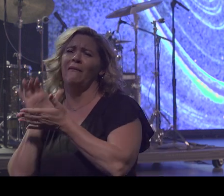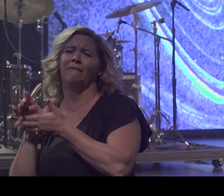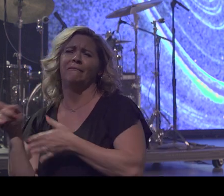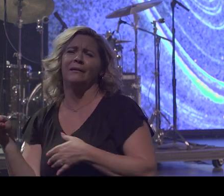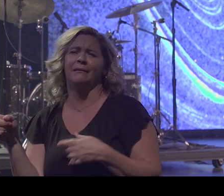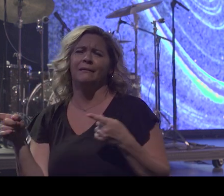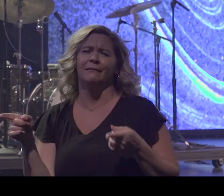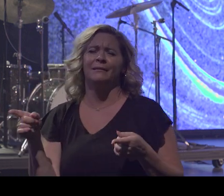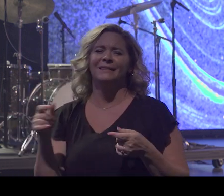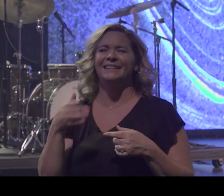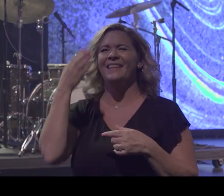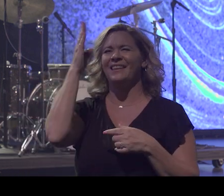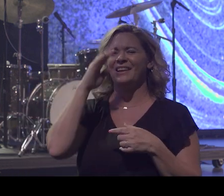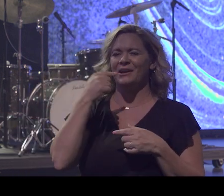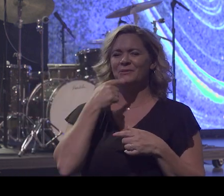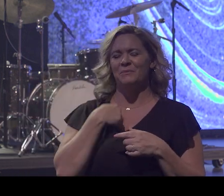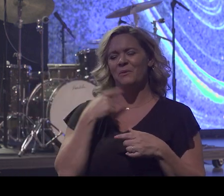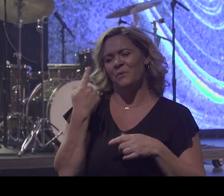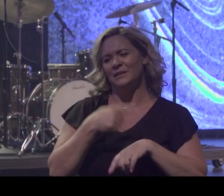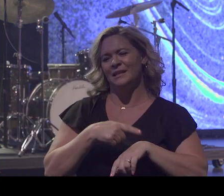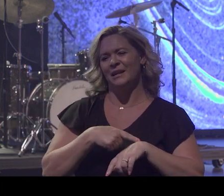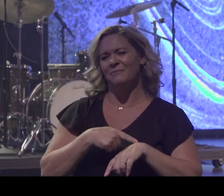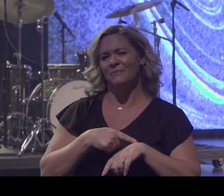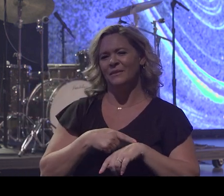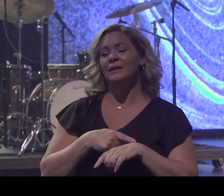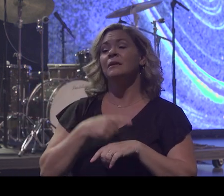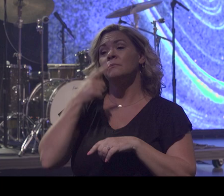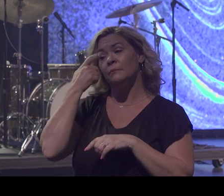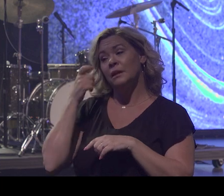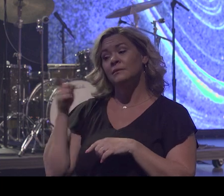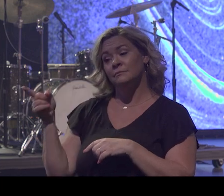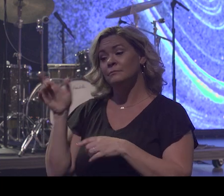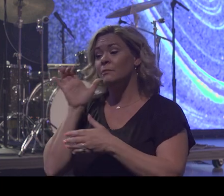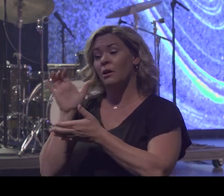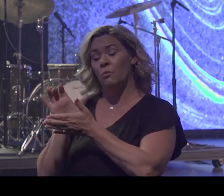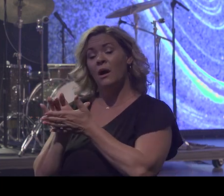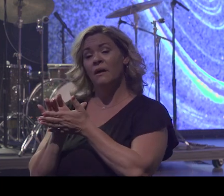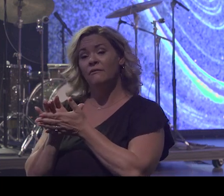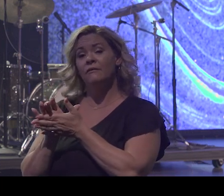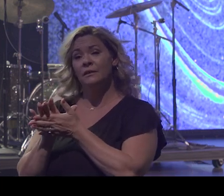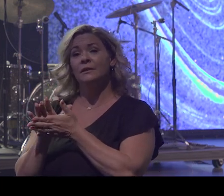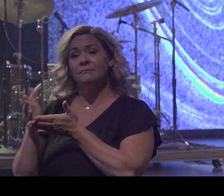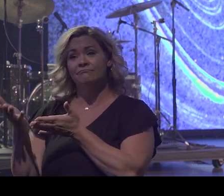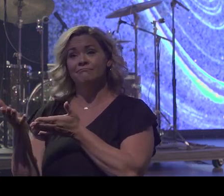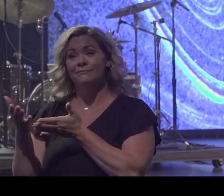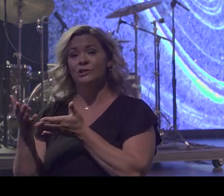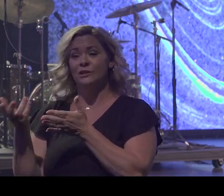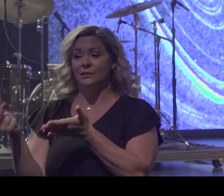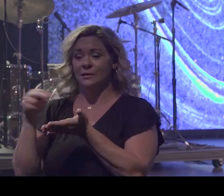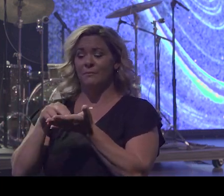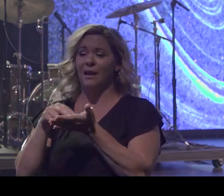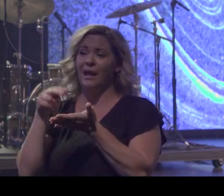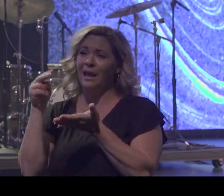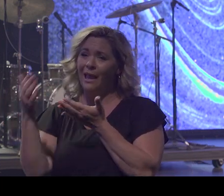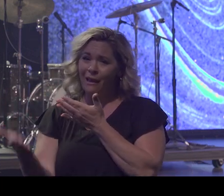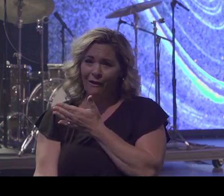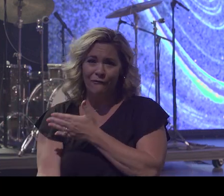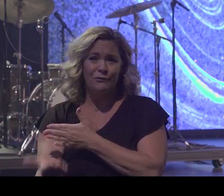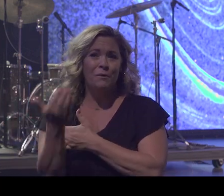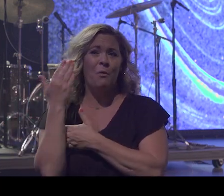And God told me one day, well, because she spends time with me. She gets up at 530 every morning. Since we've been together for 23 years, she gets